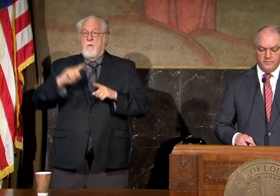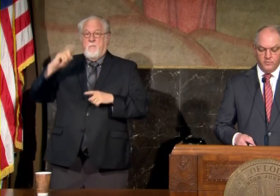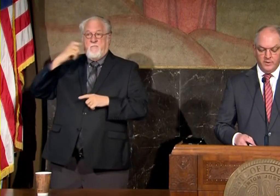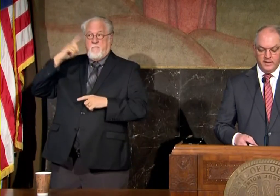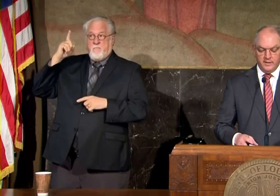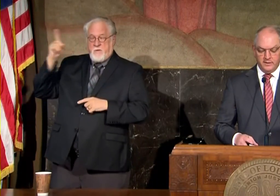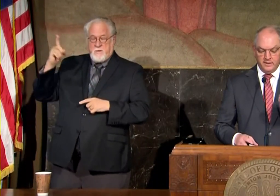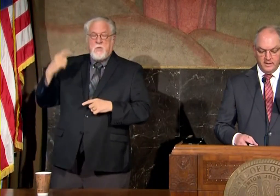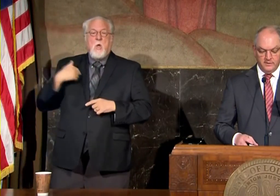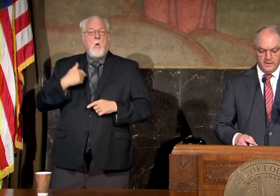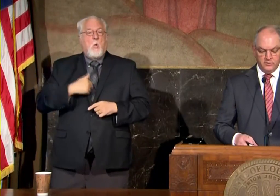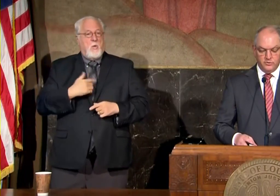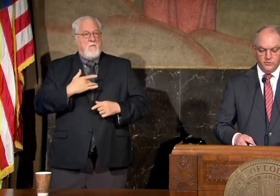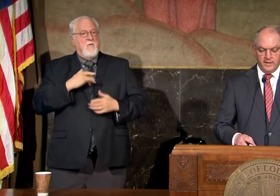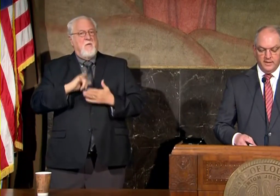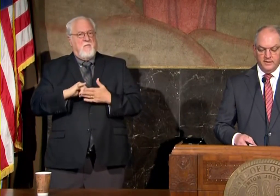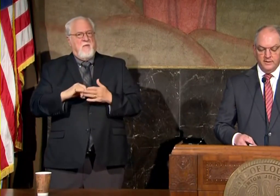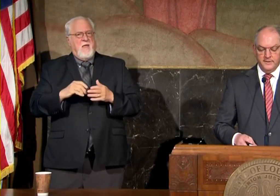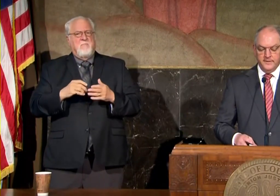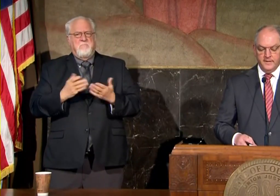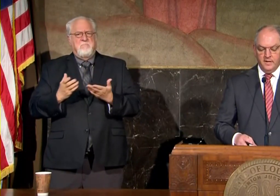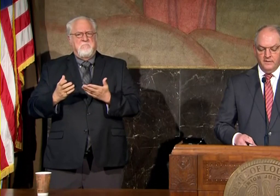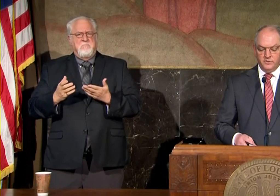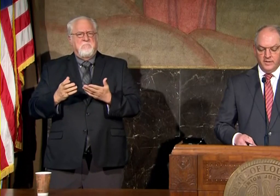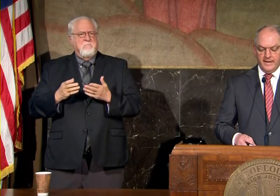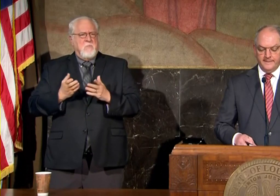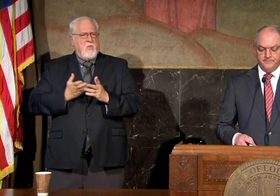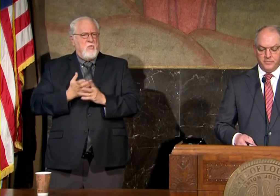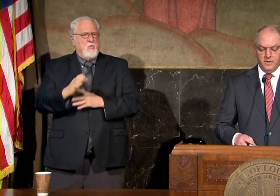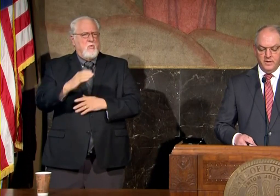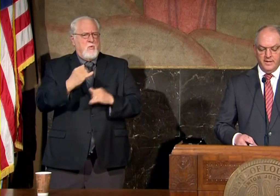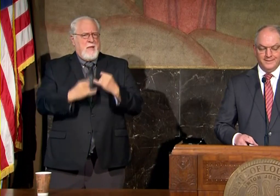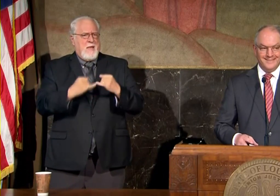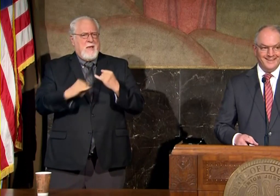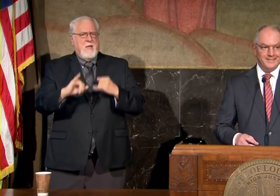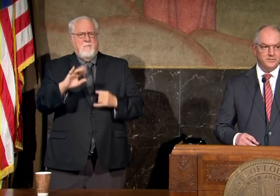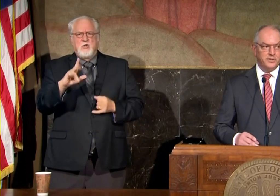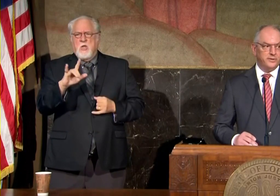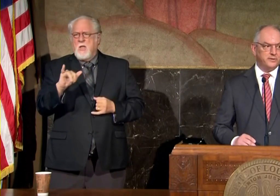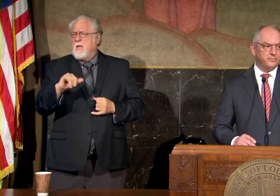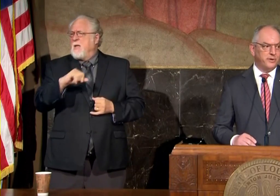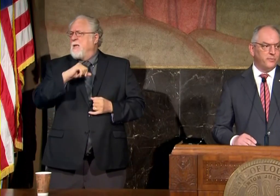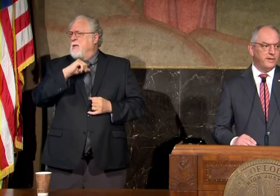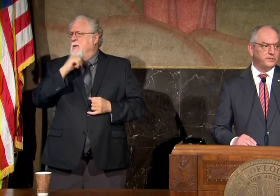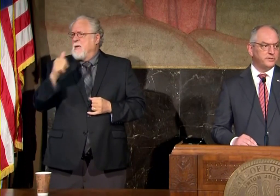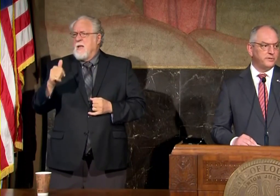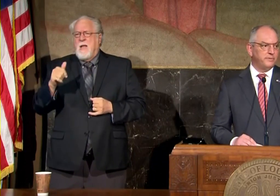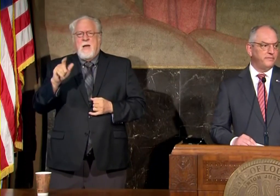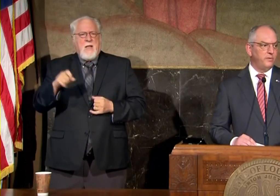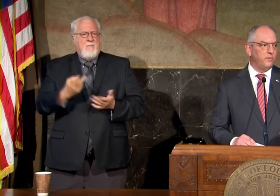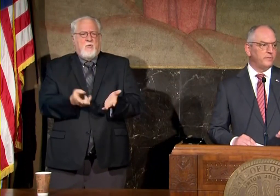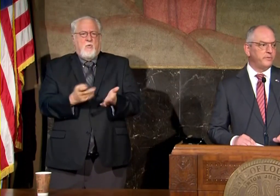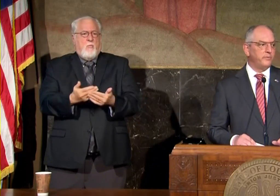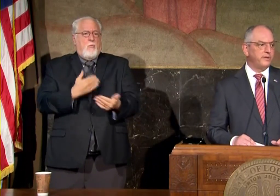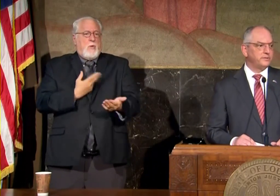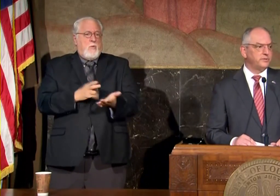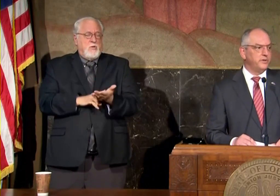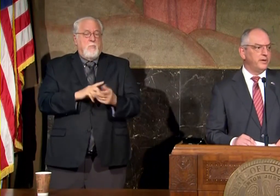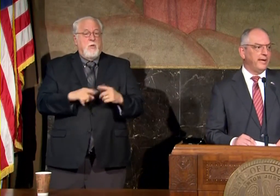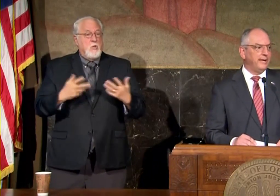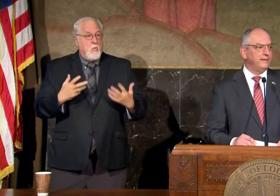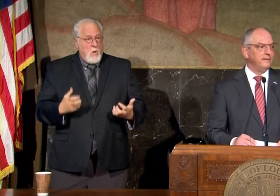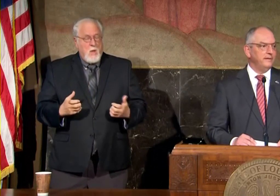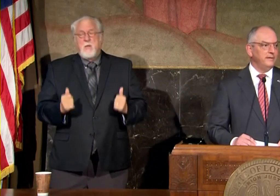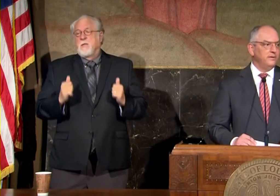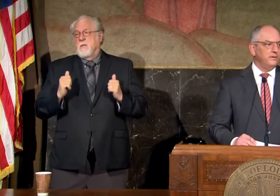this effort we think that it will take us through the end of July it is not necessary to pre-register but if you want to pre-register